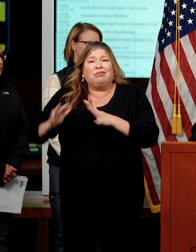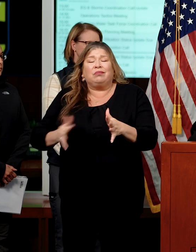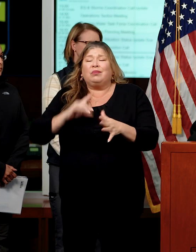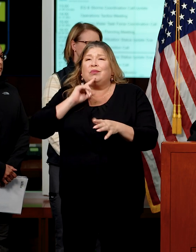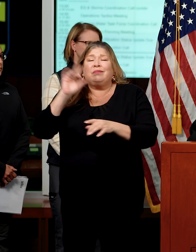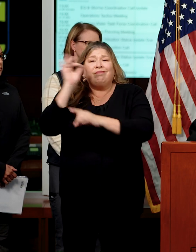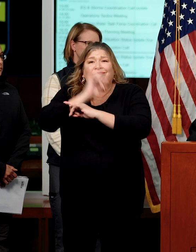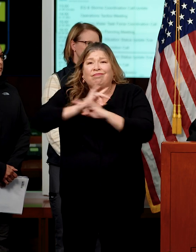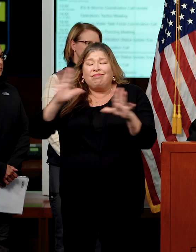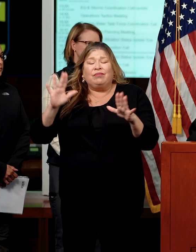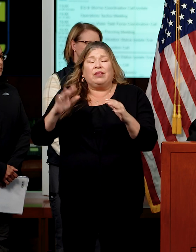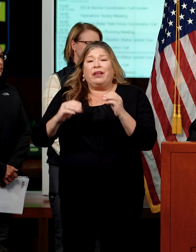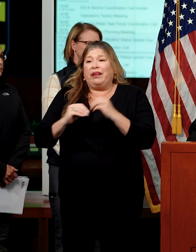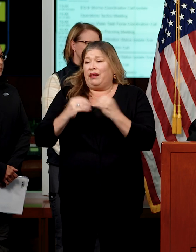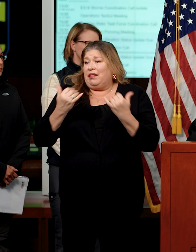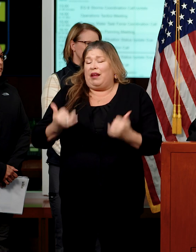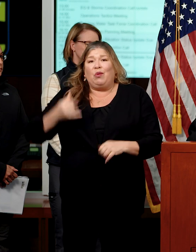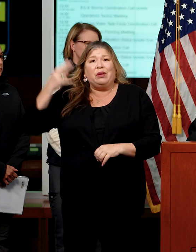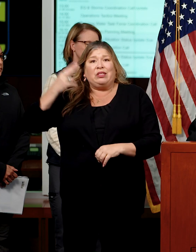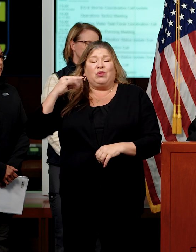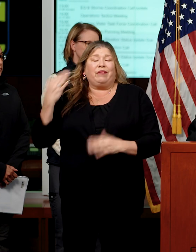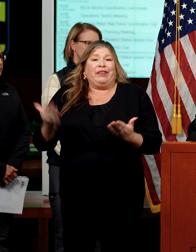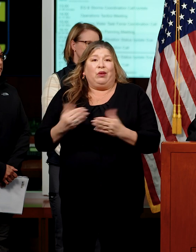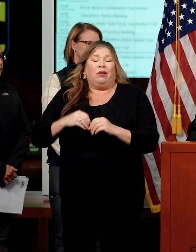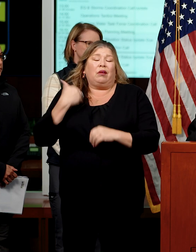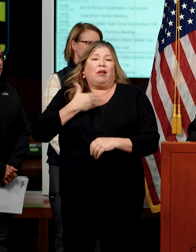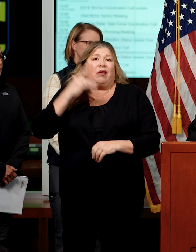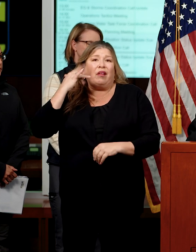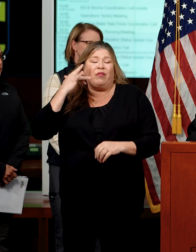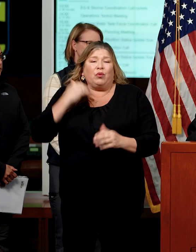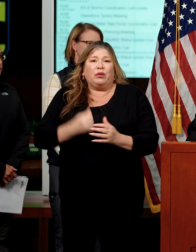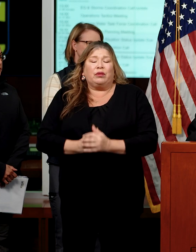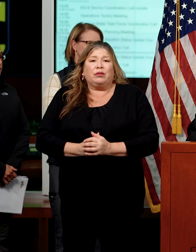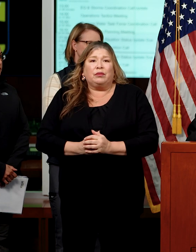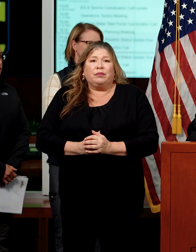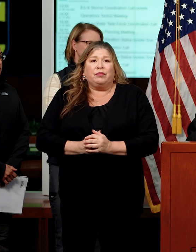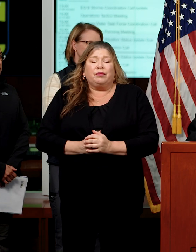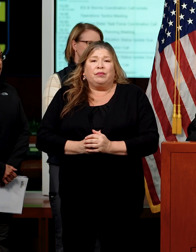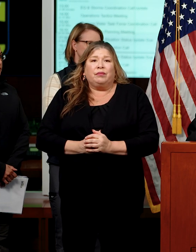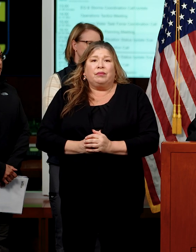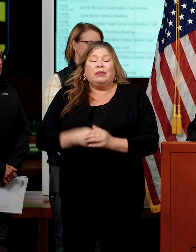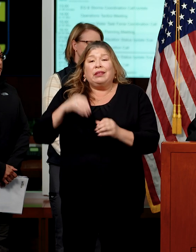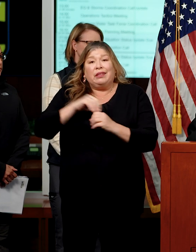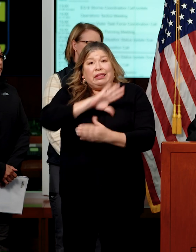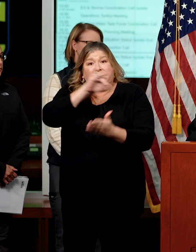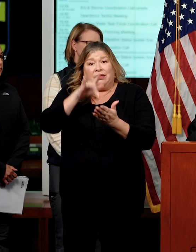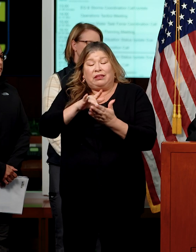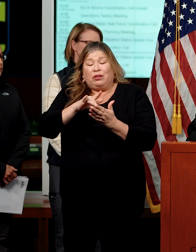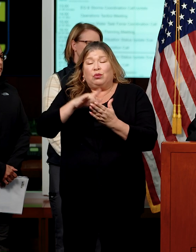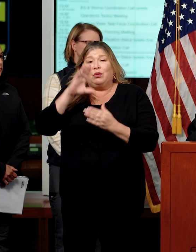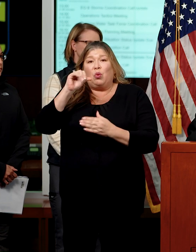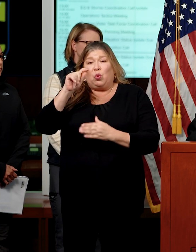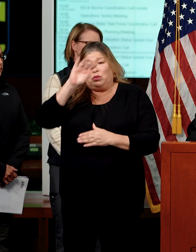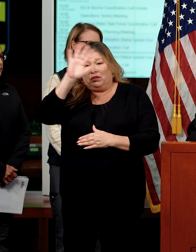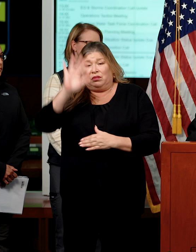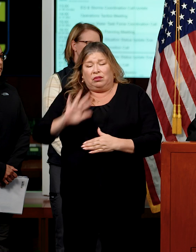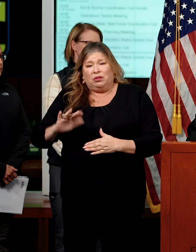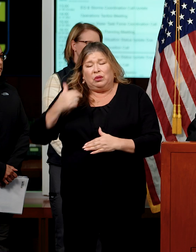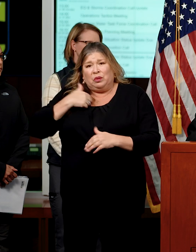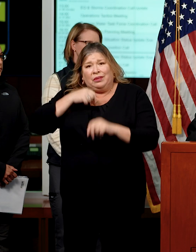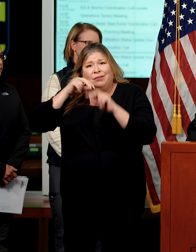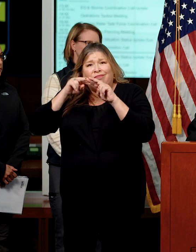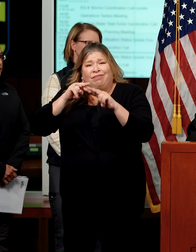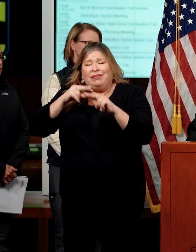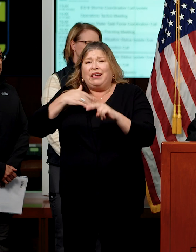disasters in the modern history of our state. Among the Central Coast, we also continue to monitor